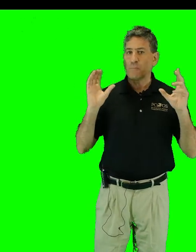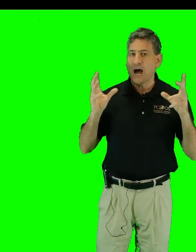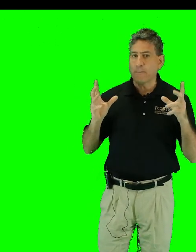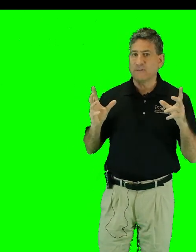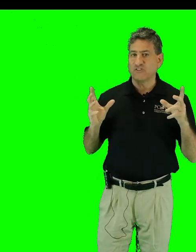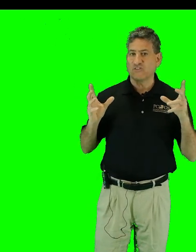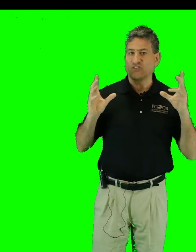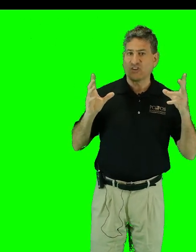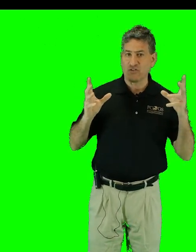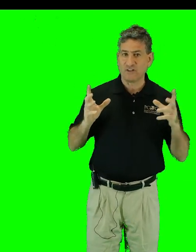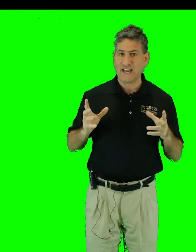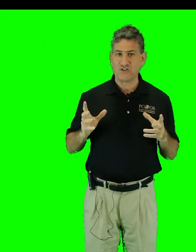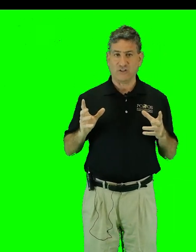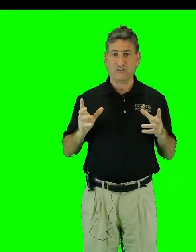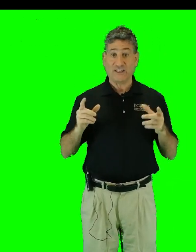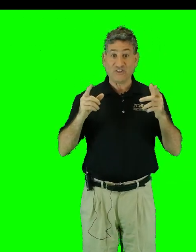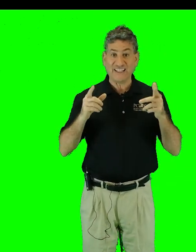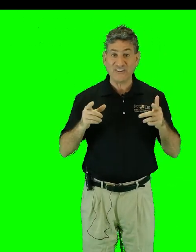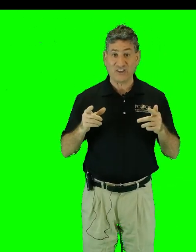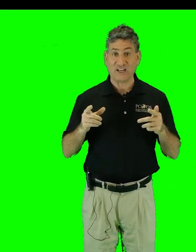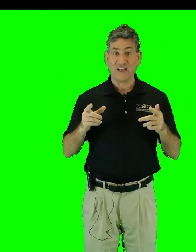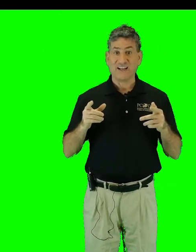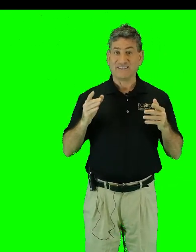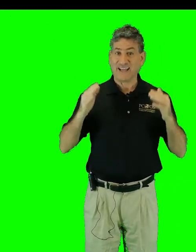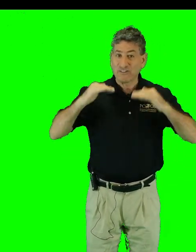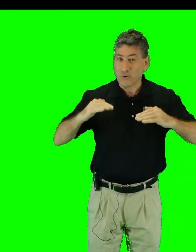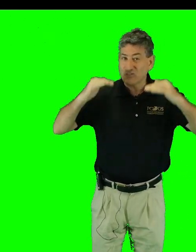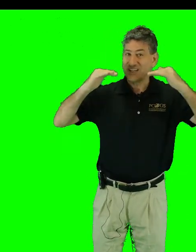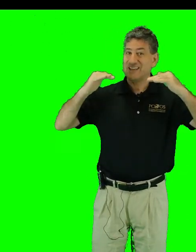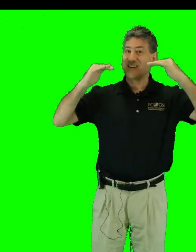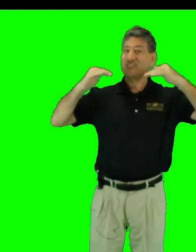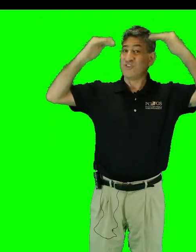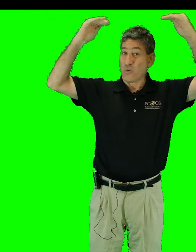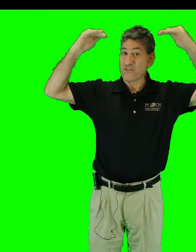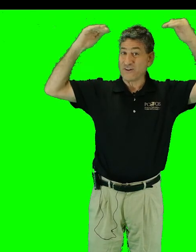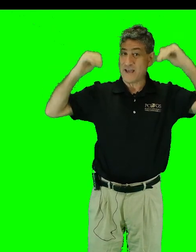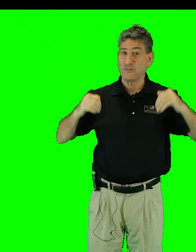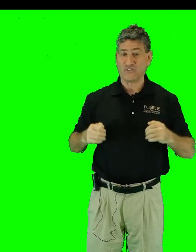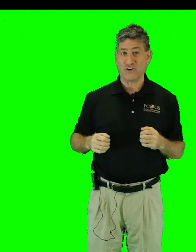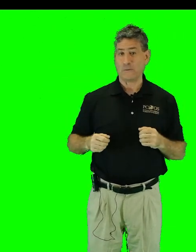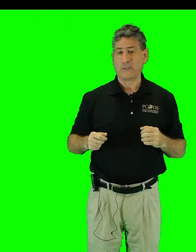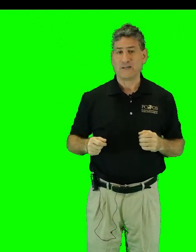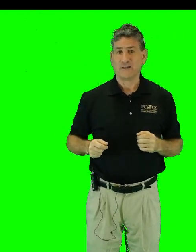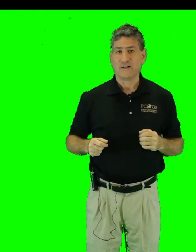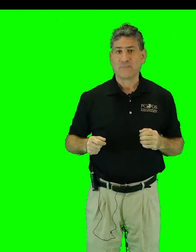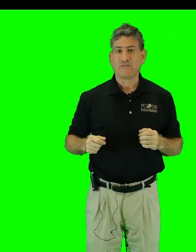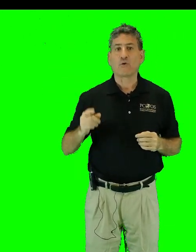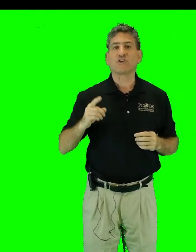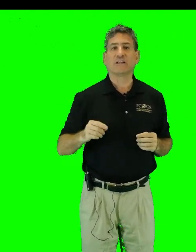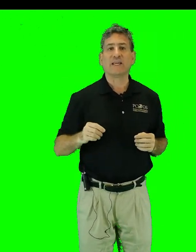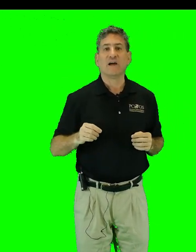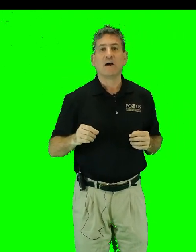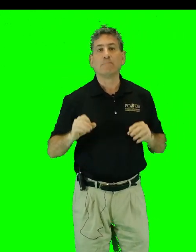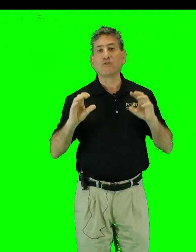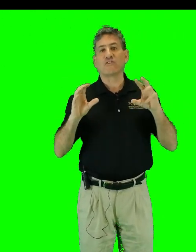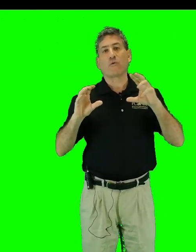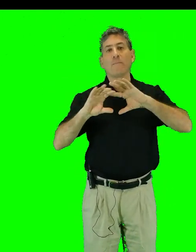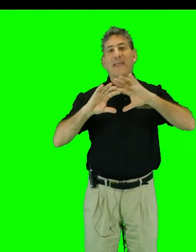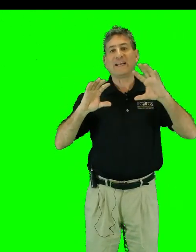populous of the Southern nations, Indonesia, lies mostly in the Northern Hemisphere. Fortunately, most of the remaining